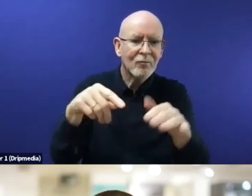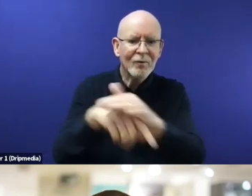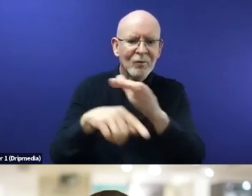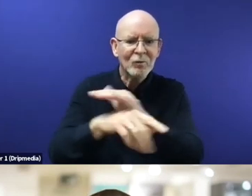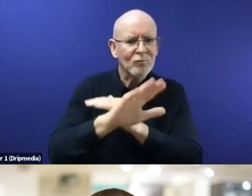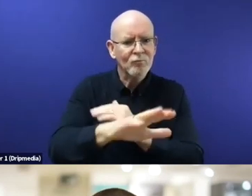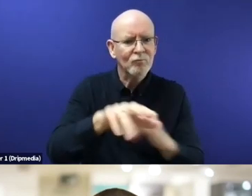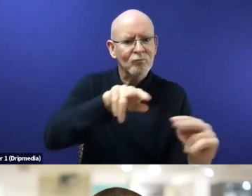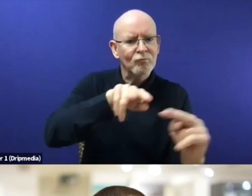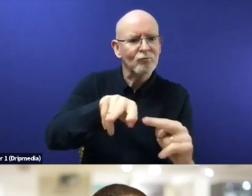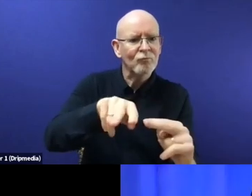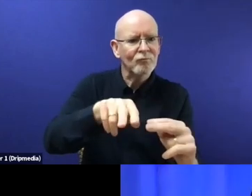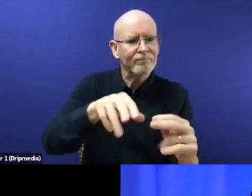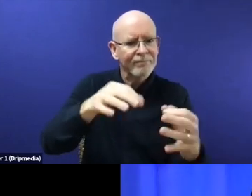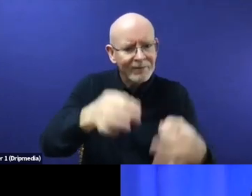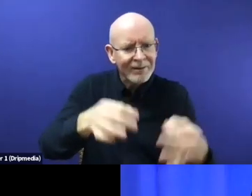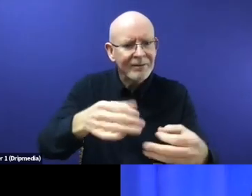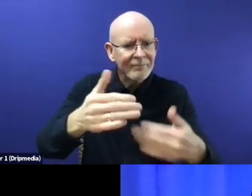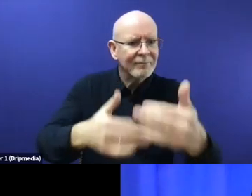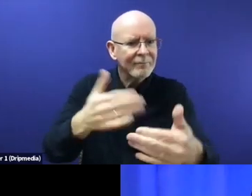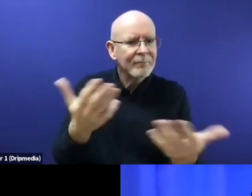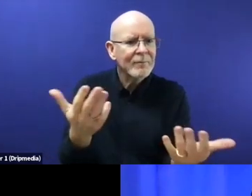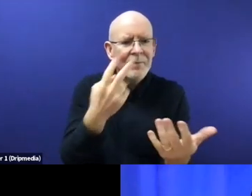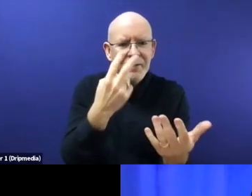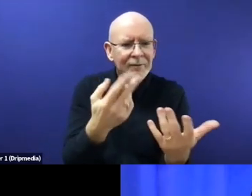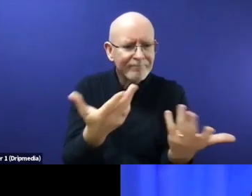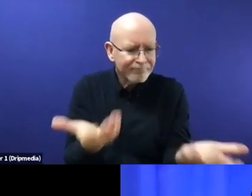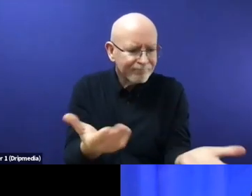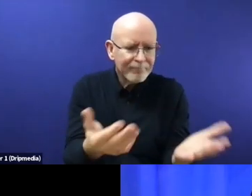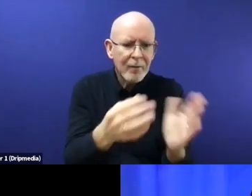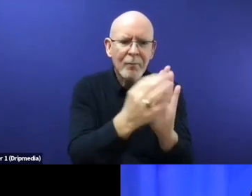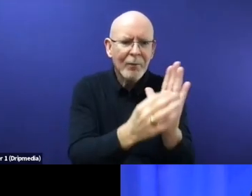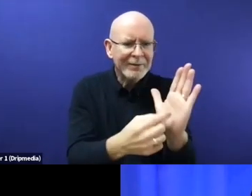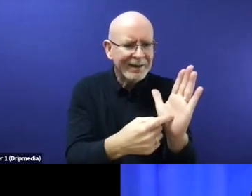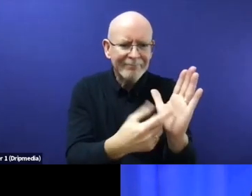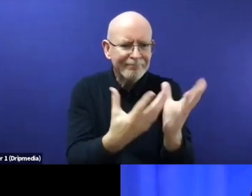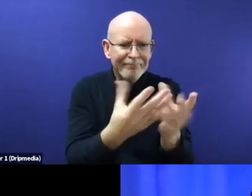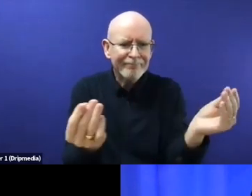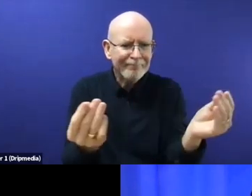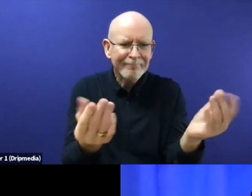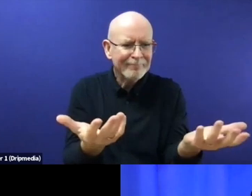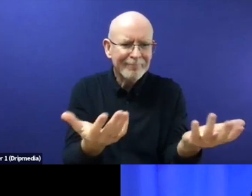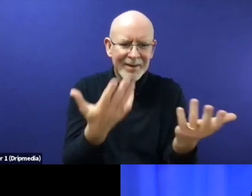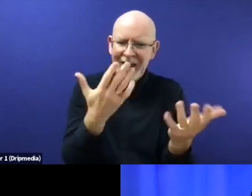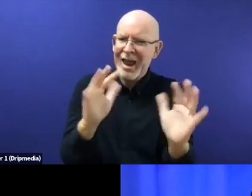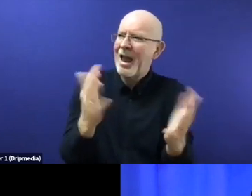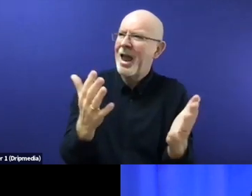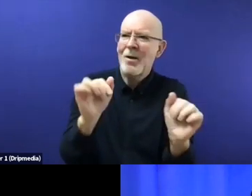Thank you, Roberto, and hi everyone. Thank you also for inviting me to be a discussant in this